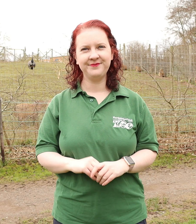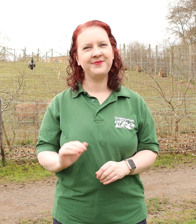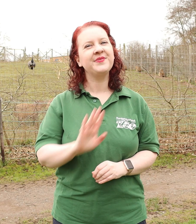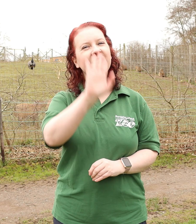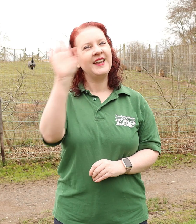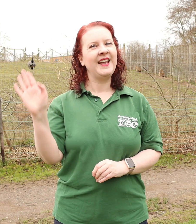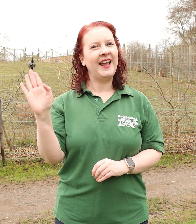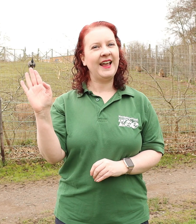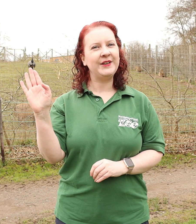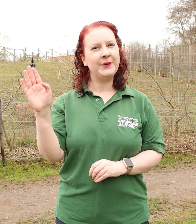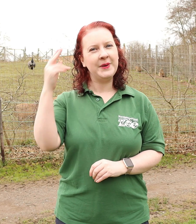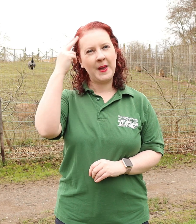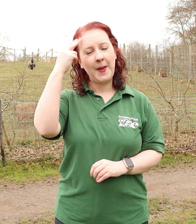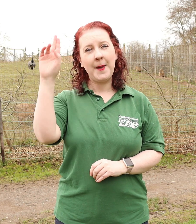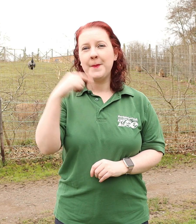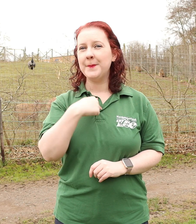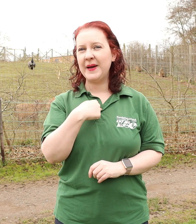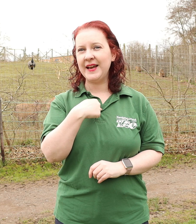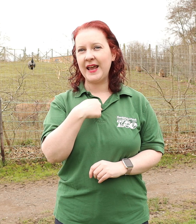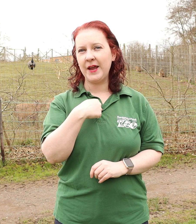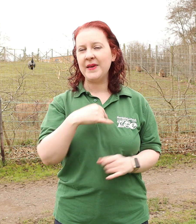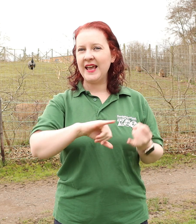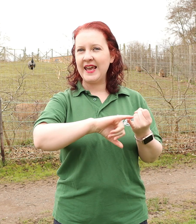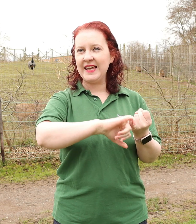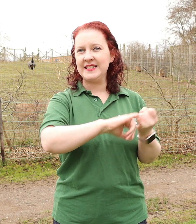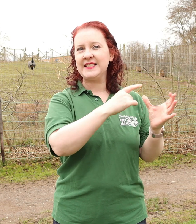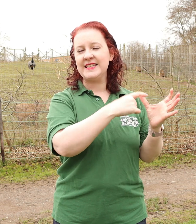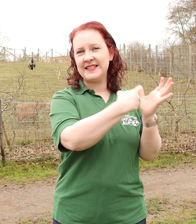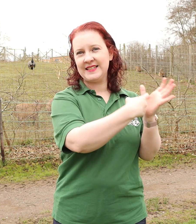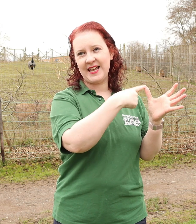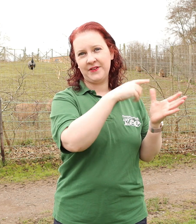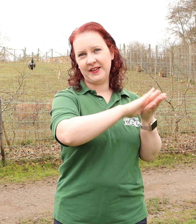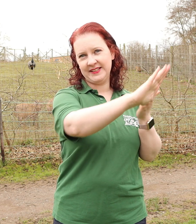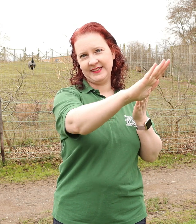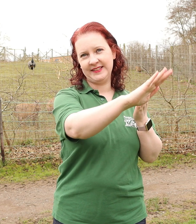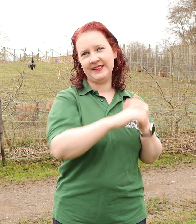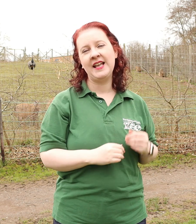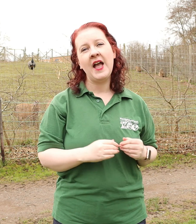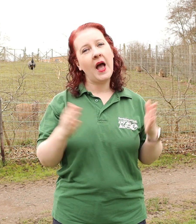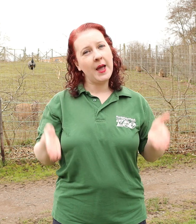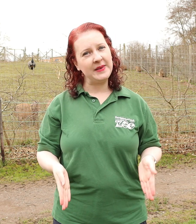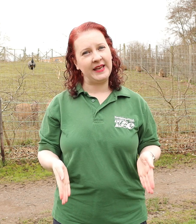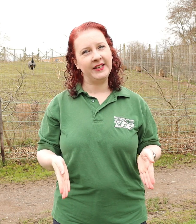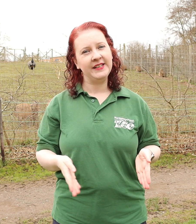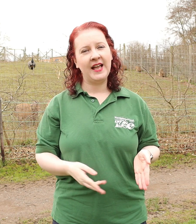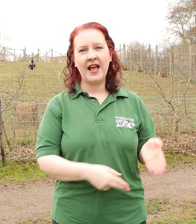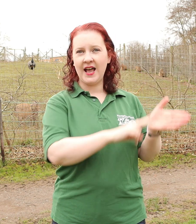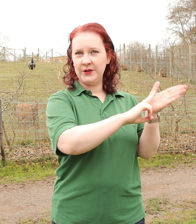Hello, my name is Sarah. I'm here at